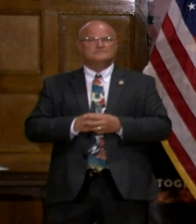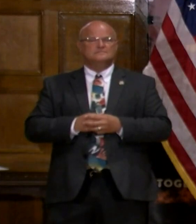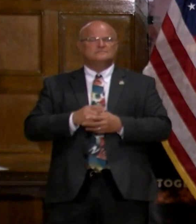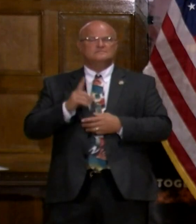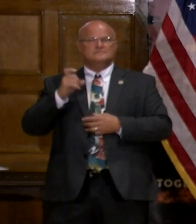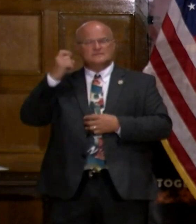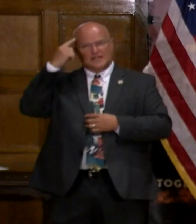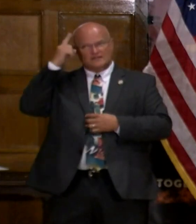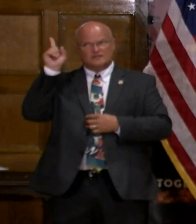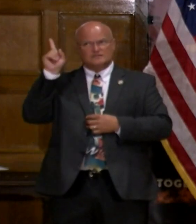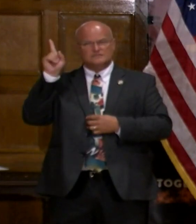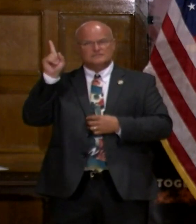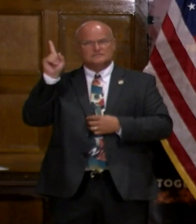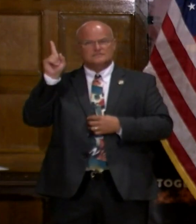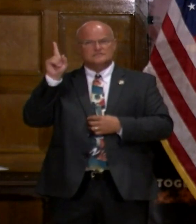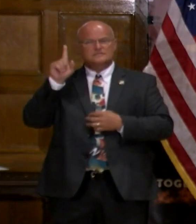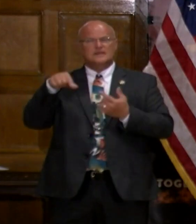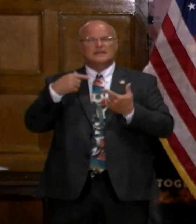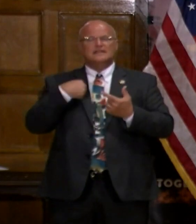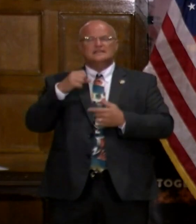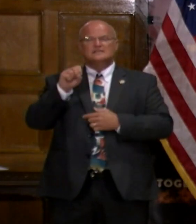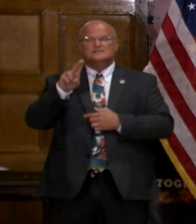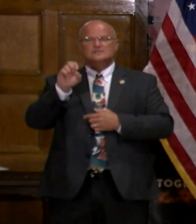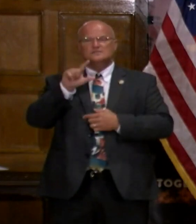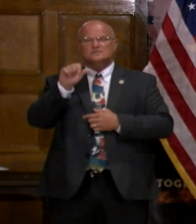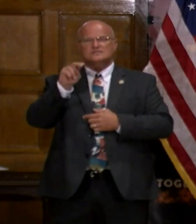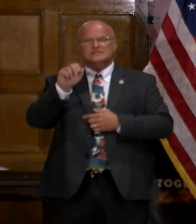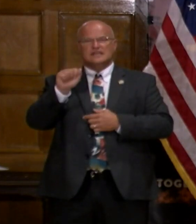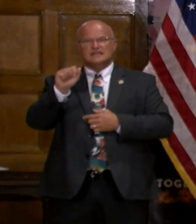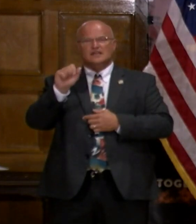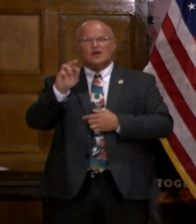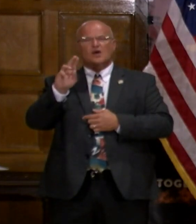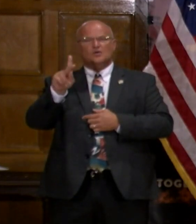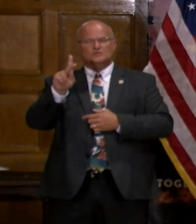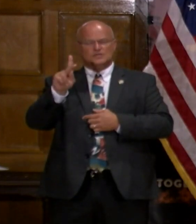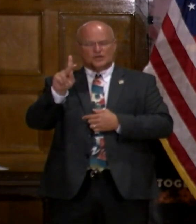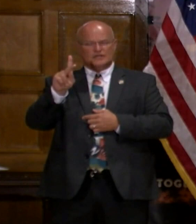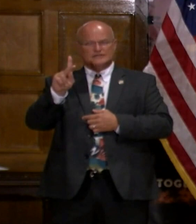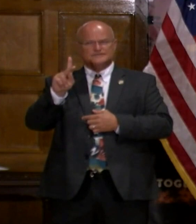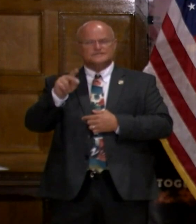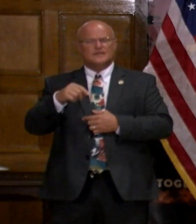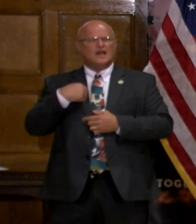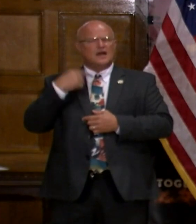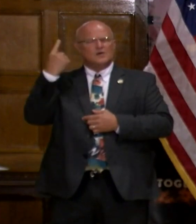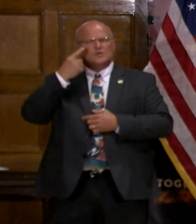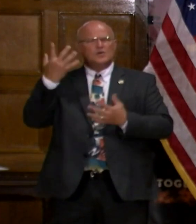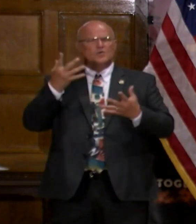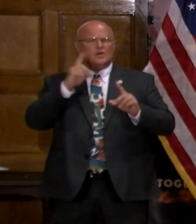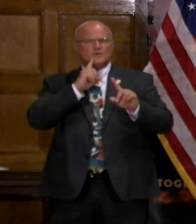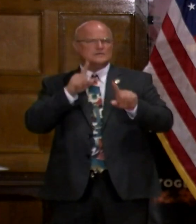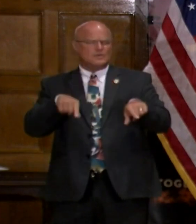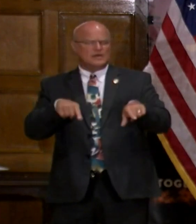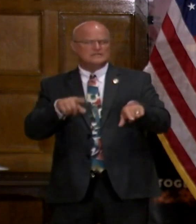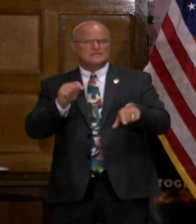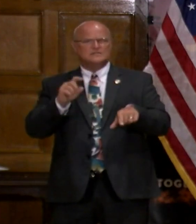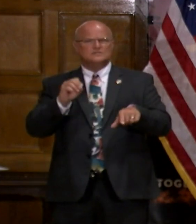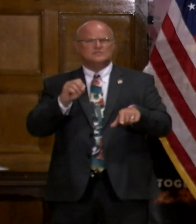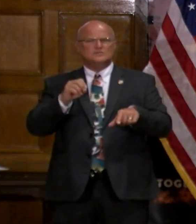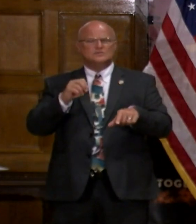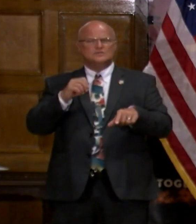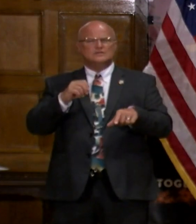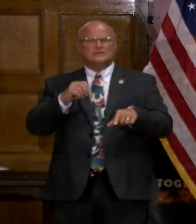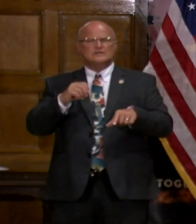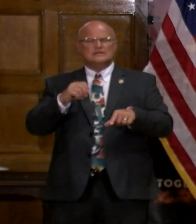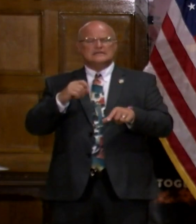Governor. This is Susanna with Ozarks at Large. I'm just wondering what your response is to the